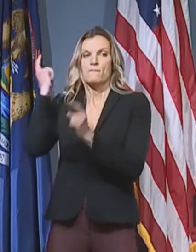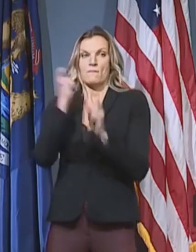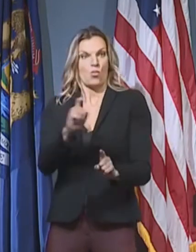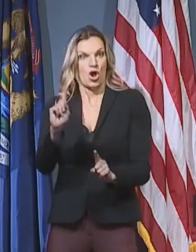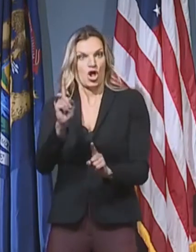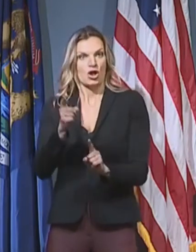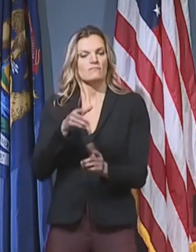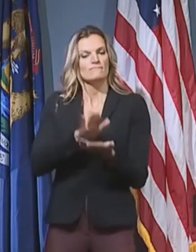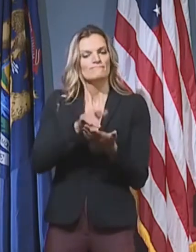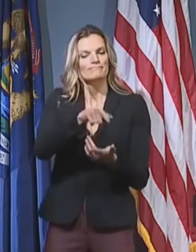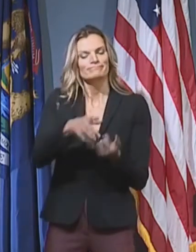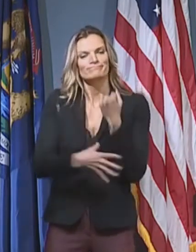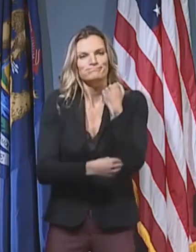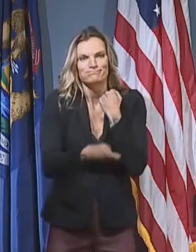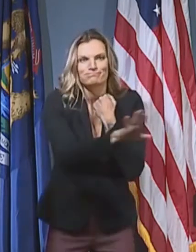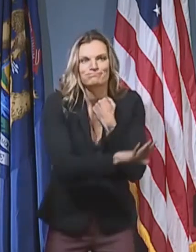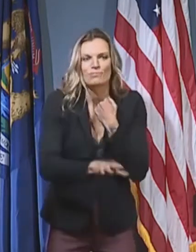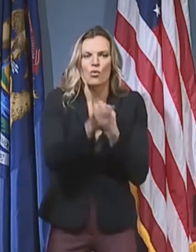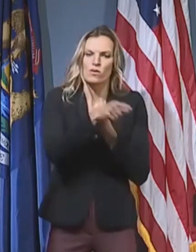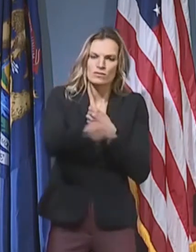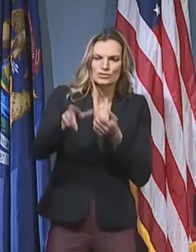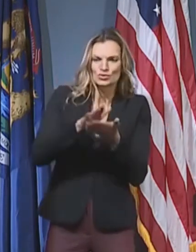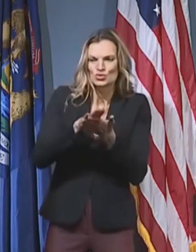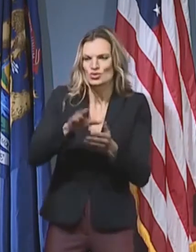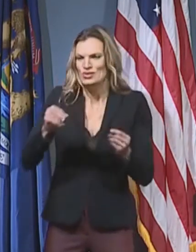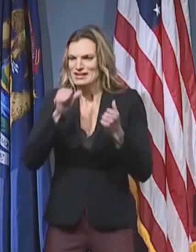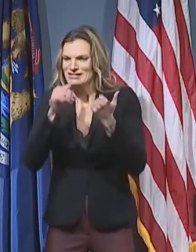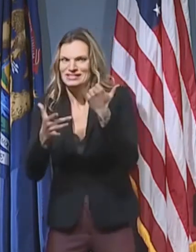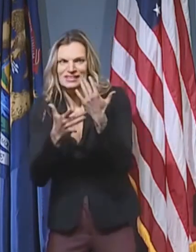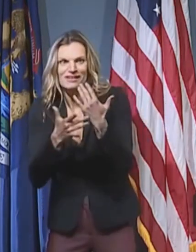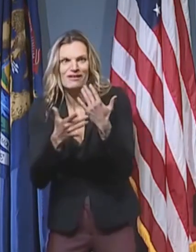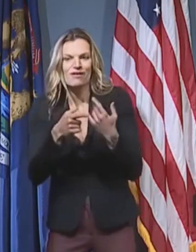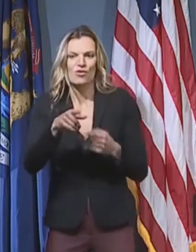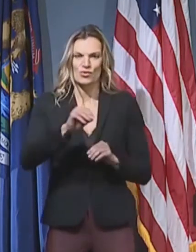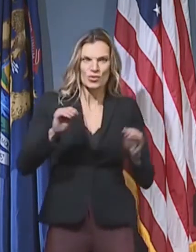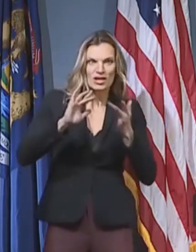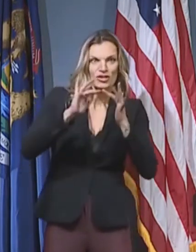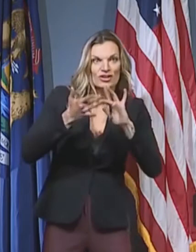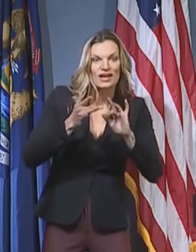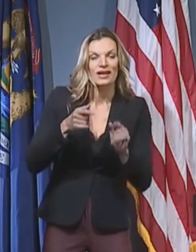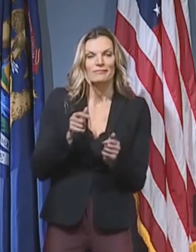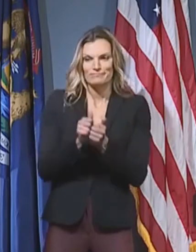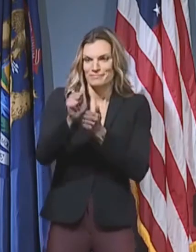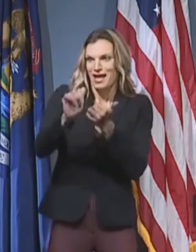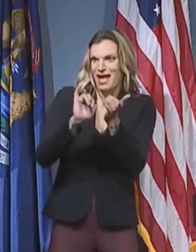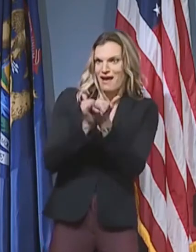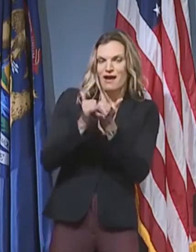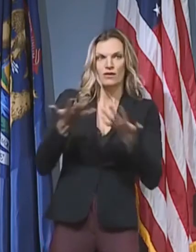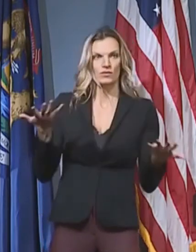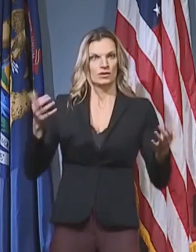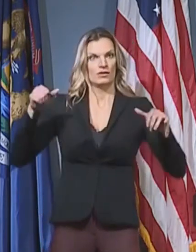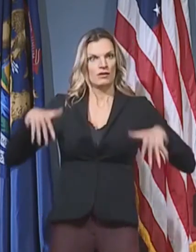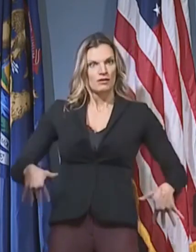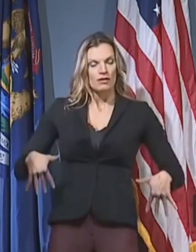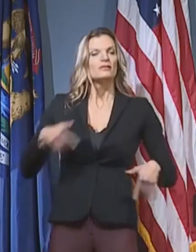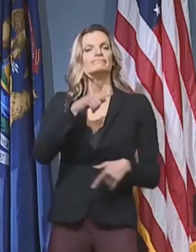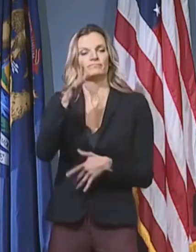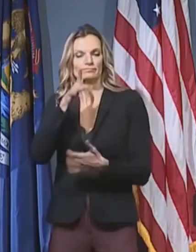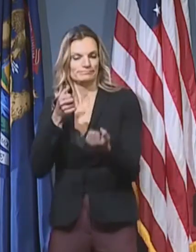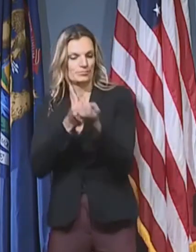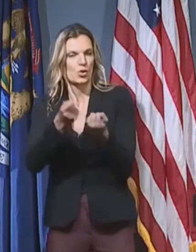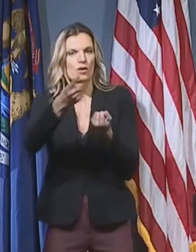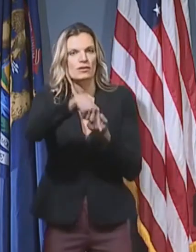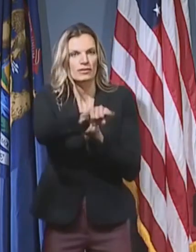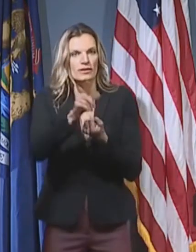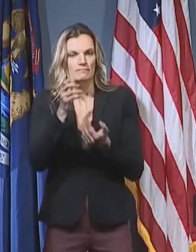and will help address the digital divide that has served as a barrier to remote learning for students and educators across the